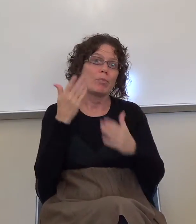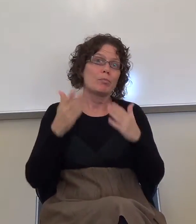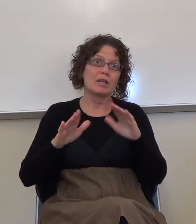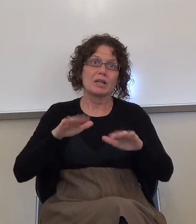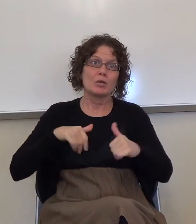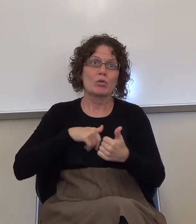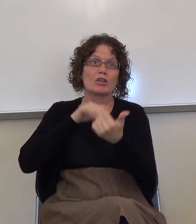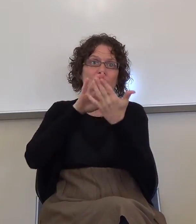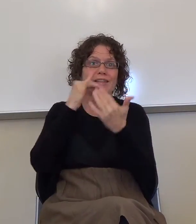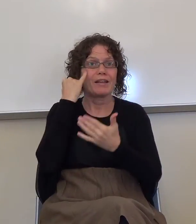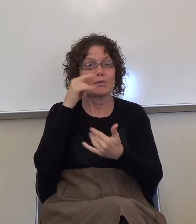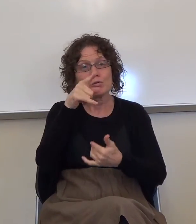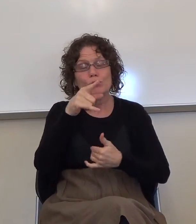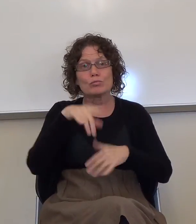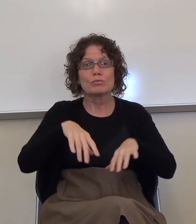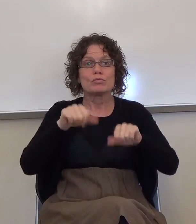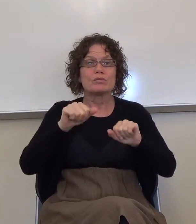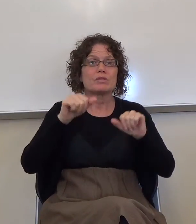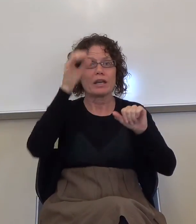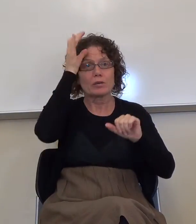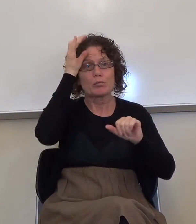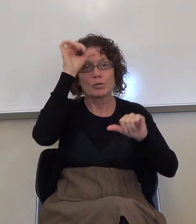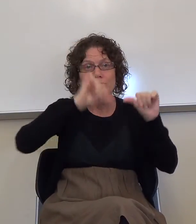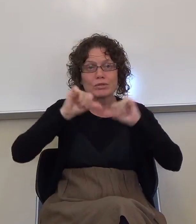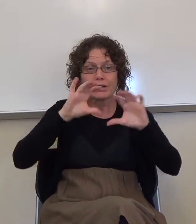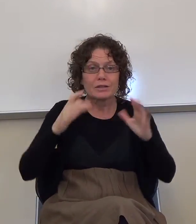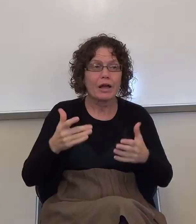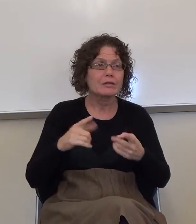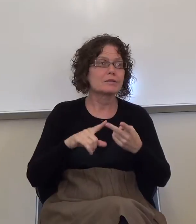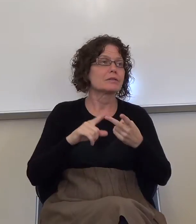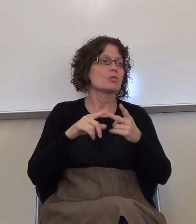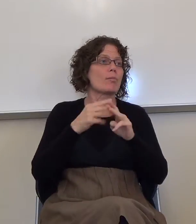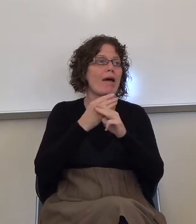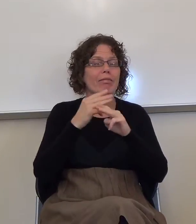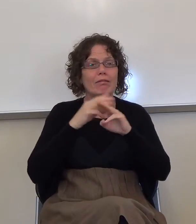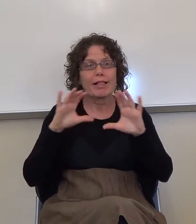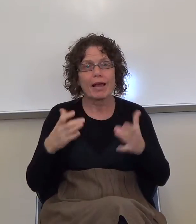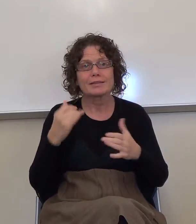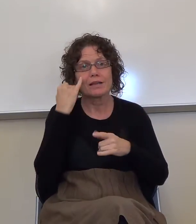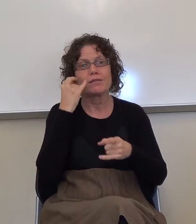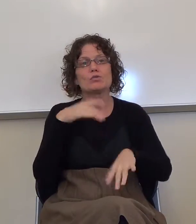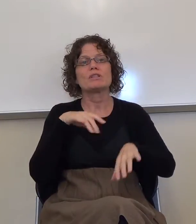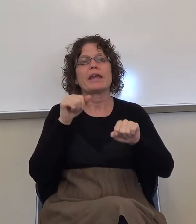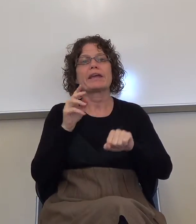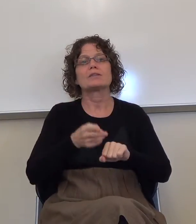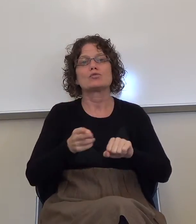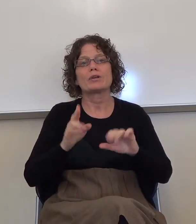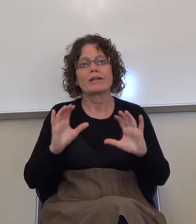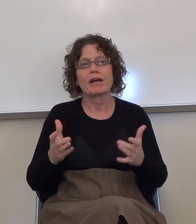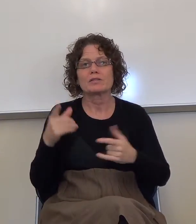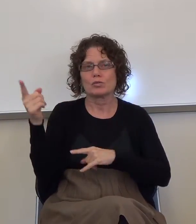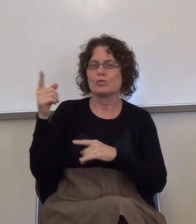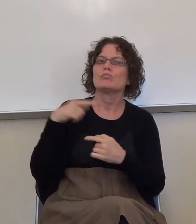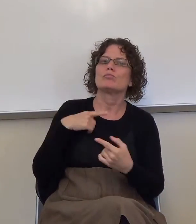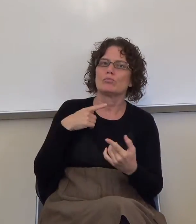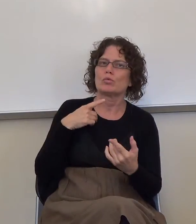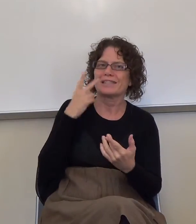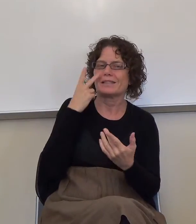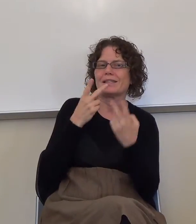you take computer science classes, if you take math classes, you know, if you take history classes, you will run into Alan Turing. Okay.